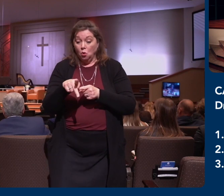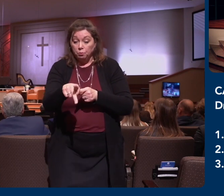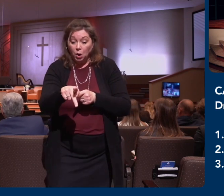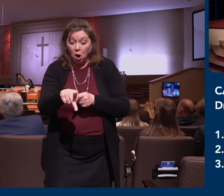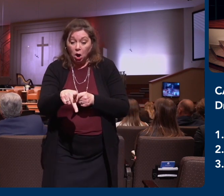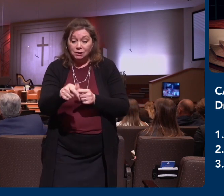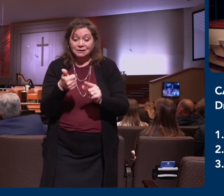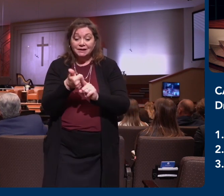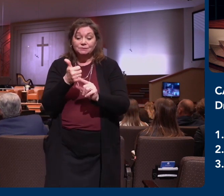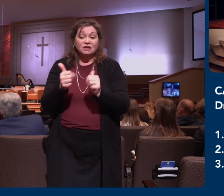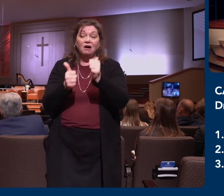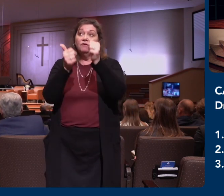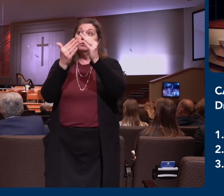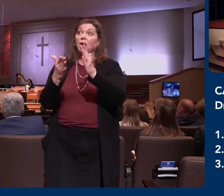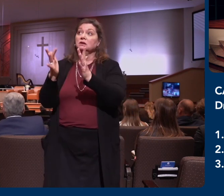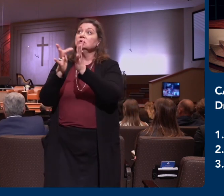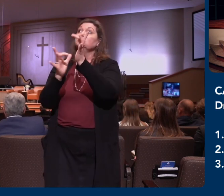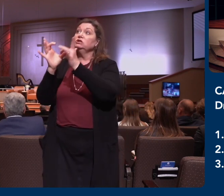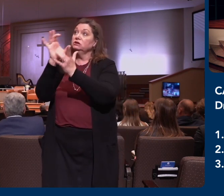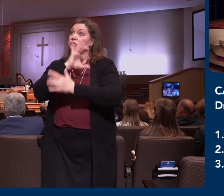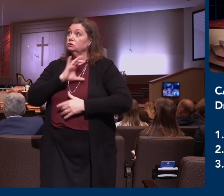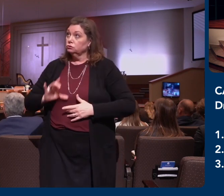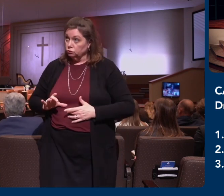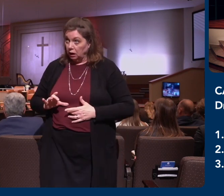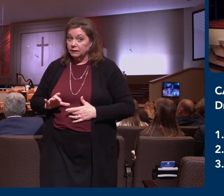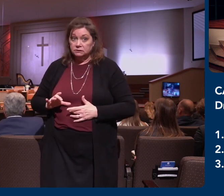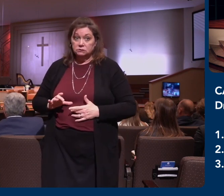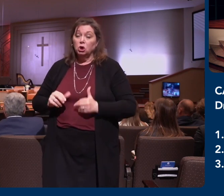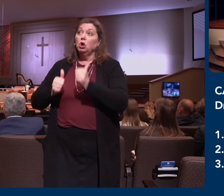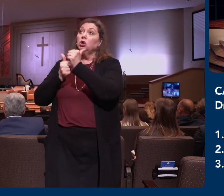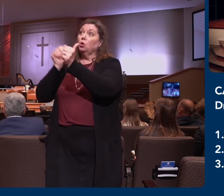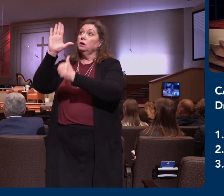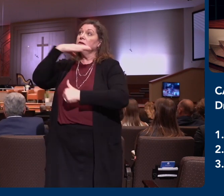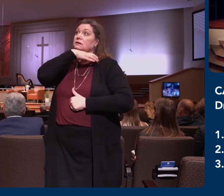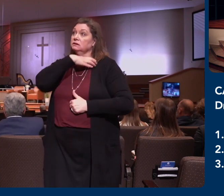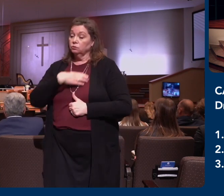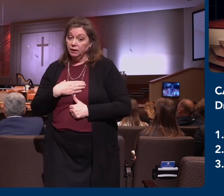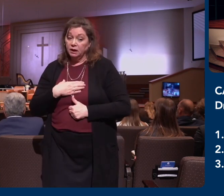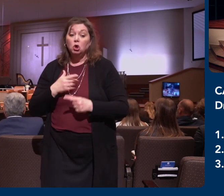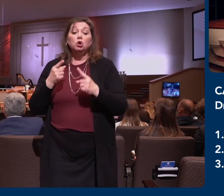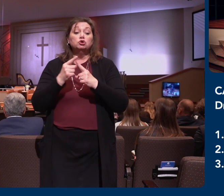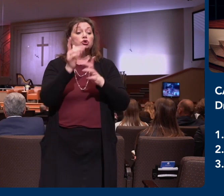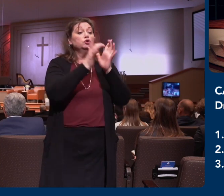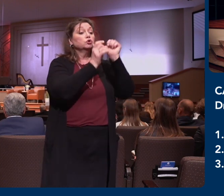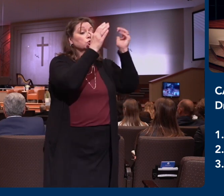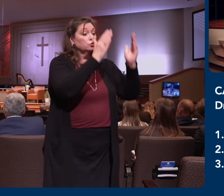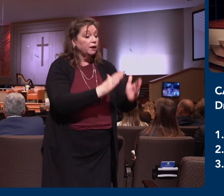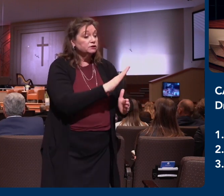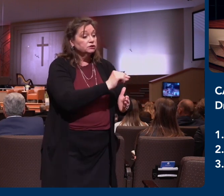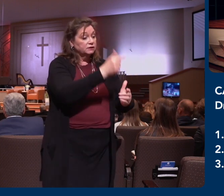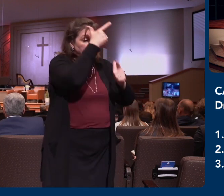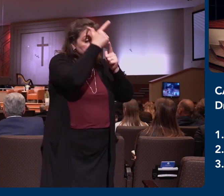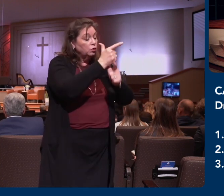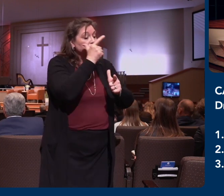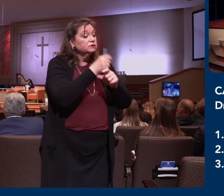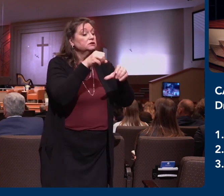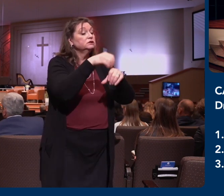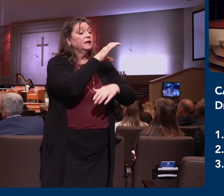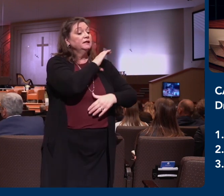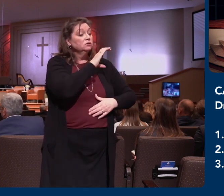Christ, by the will of God, and Timotheus, our brother, to the saints and faithful brethren in Christ, which are at Colossae, grace be